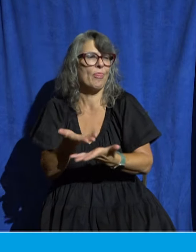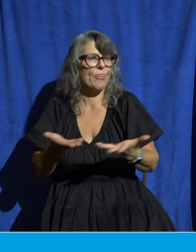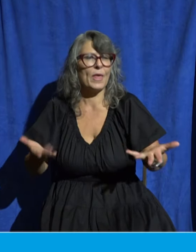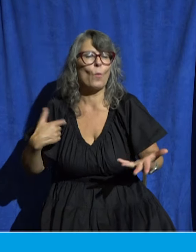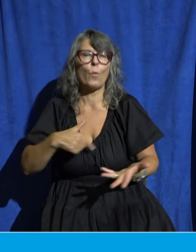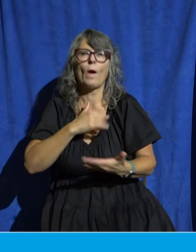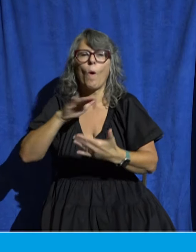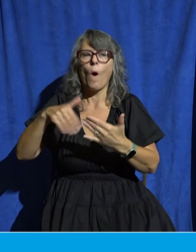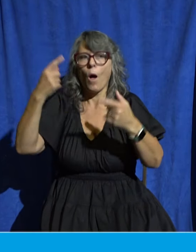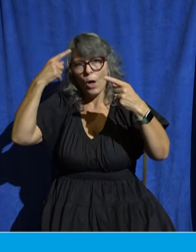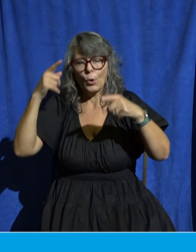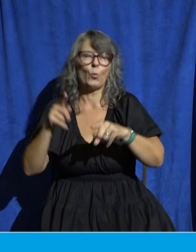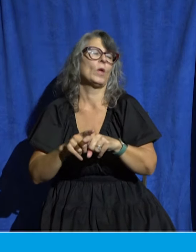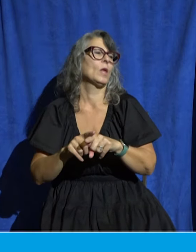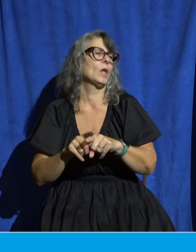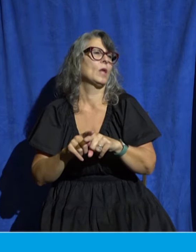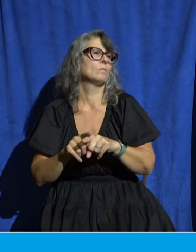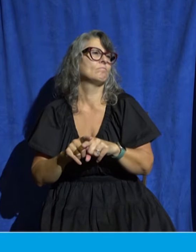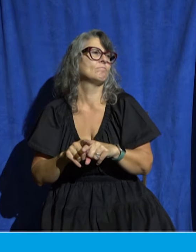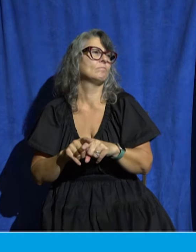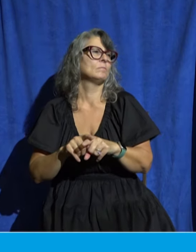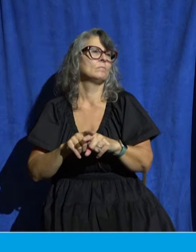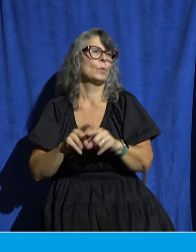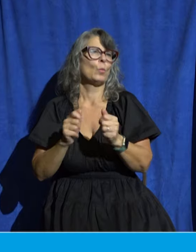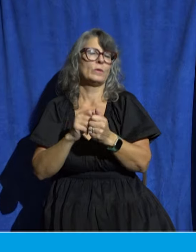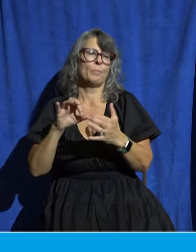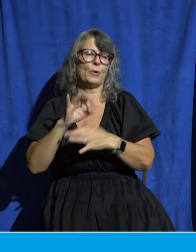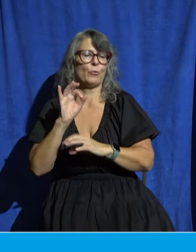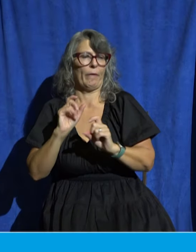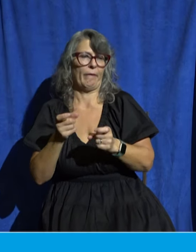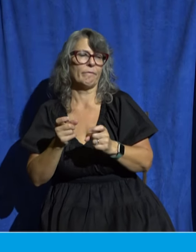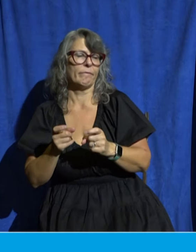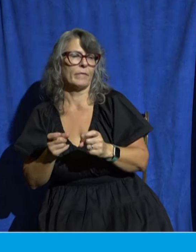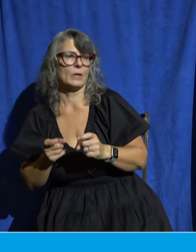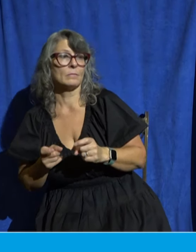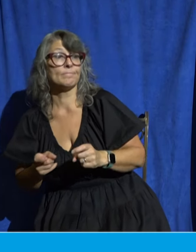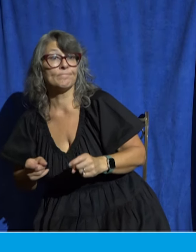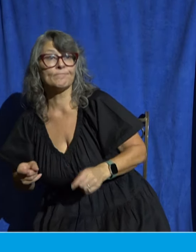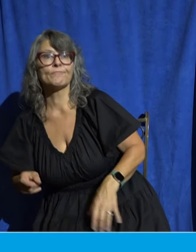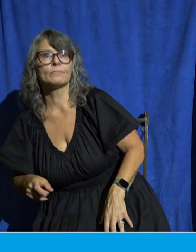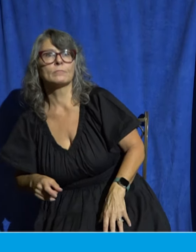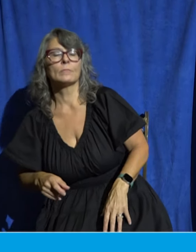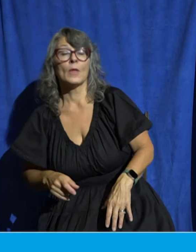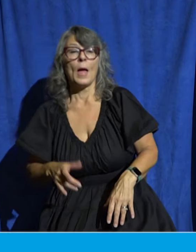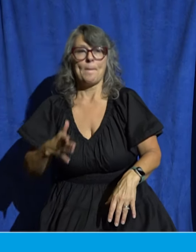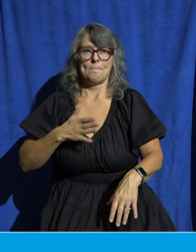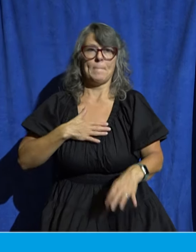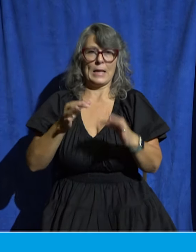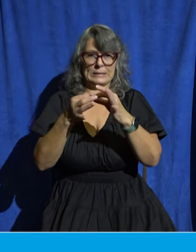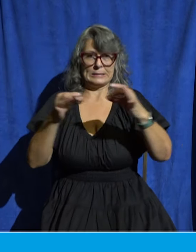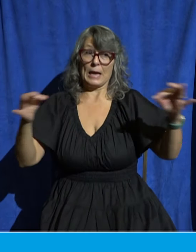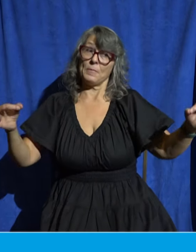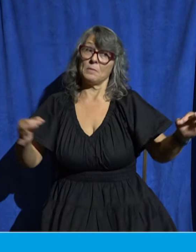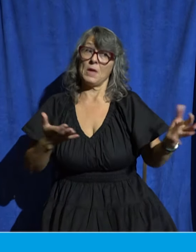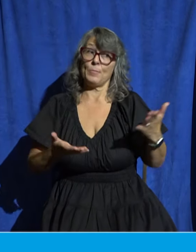agree on when it comes to spiritual gifting. So here's the statement, and you might consider writing it down. Here's our biblical truth.